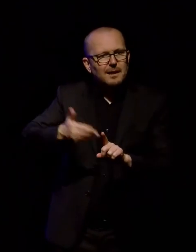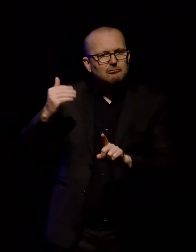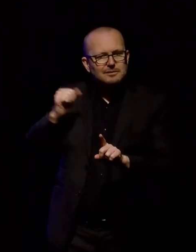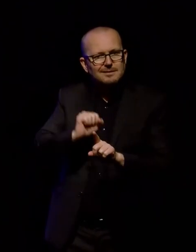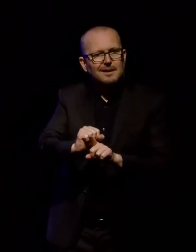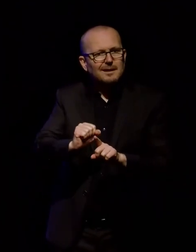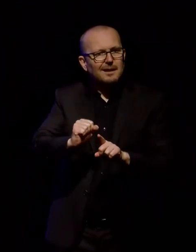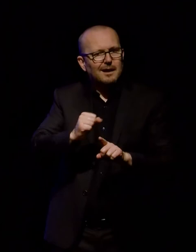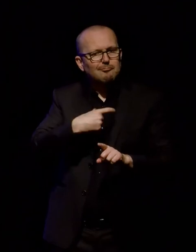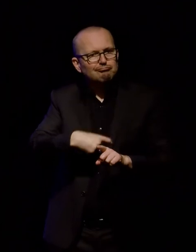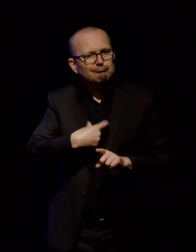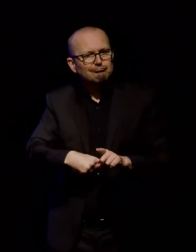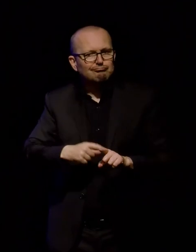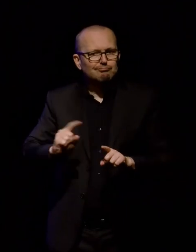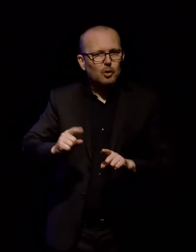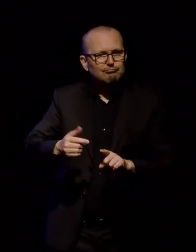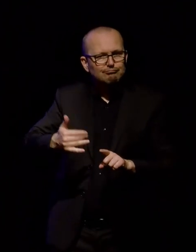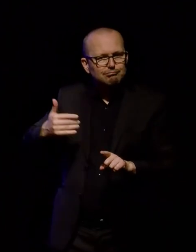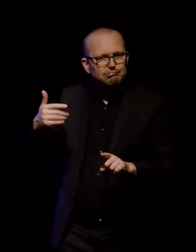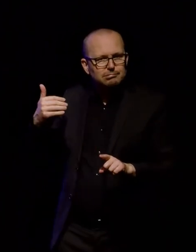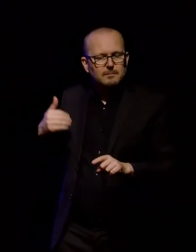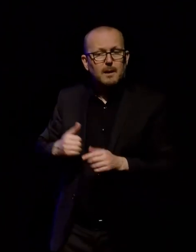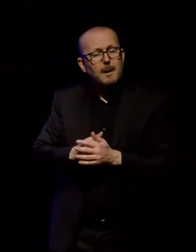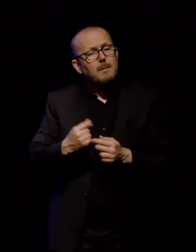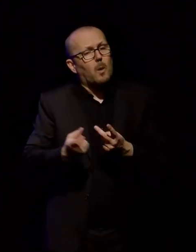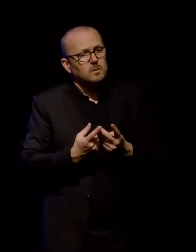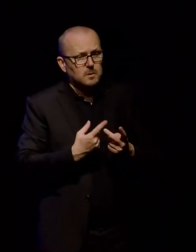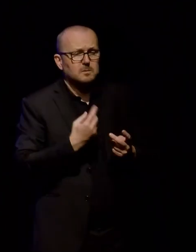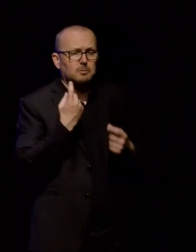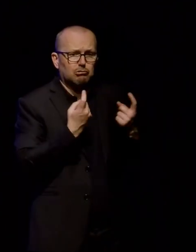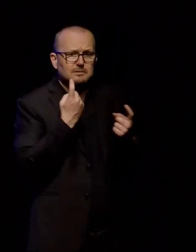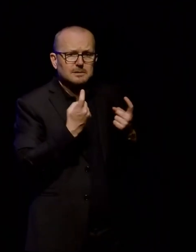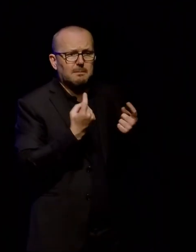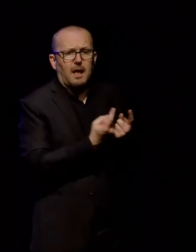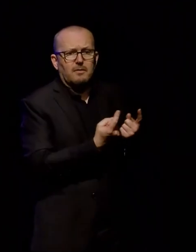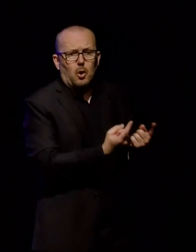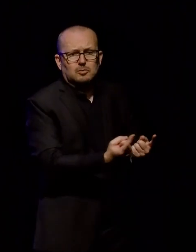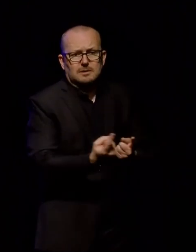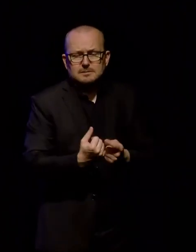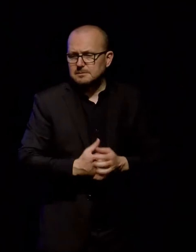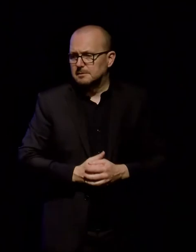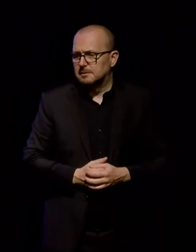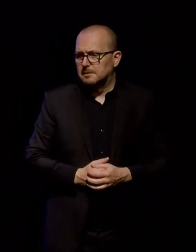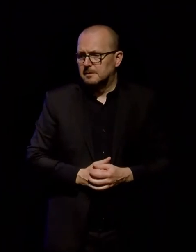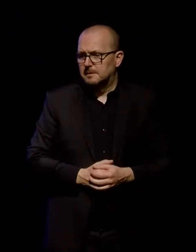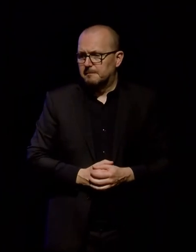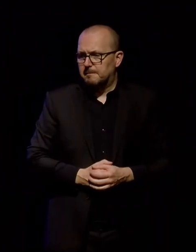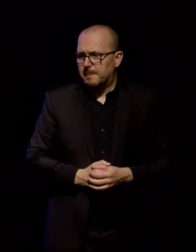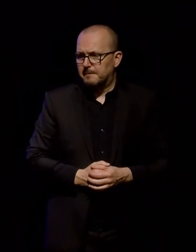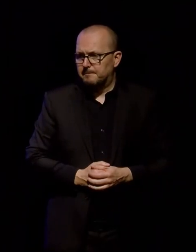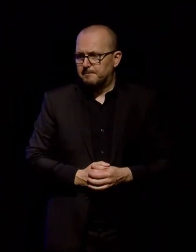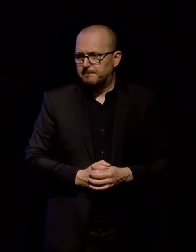there was lots of curiosity around found, unearthed and bought objects. It gave us some insight about this unassuming-looking bottle,